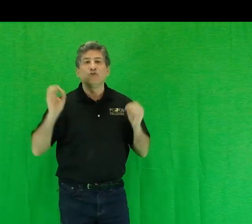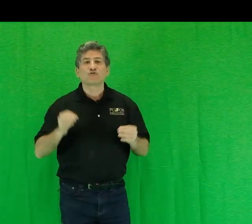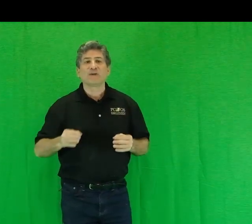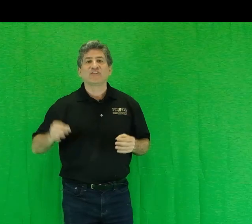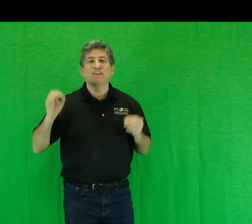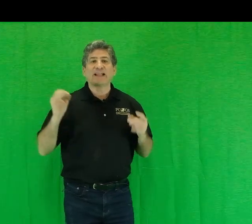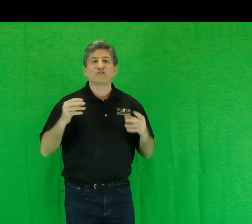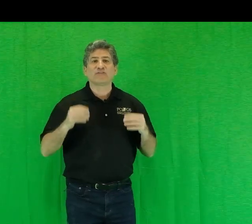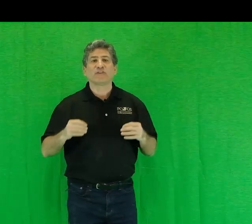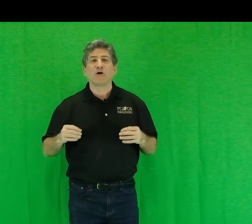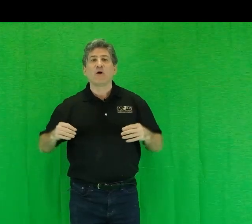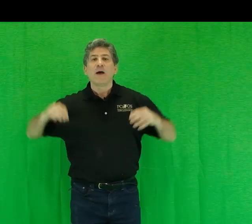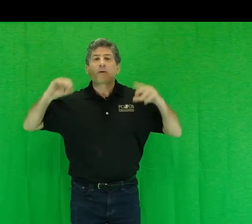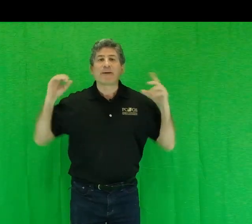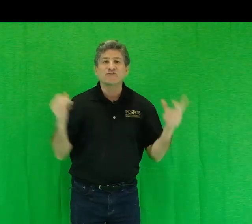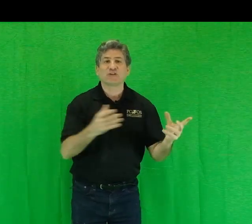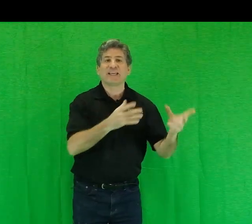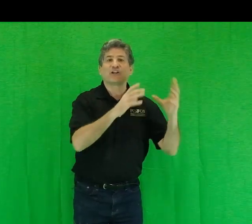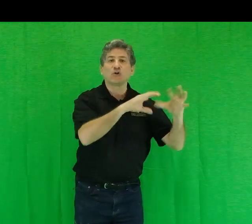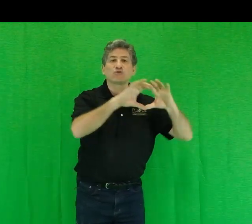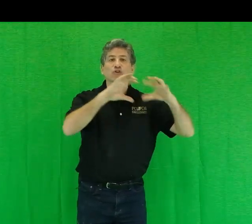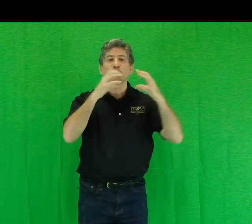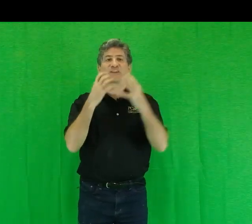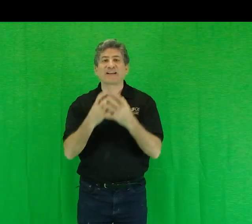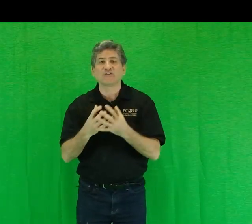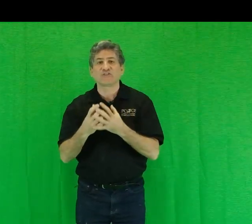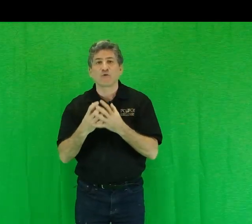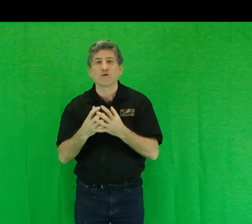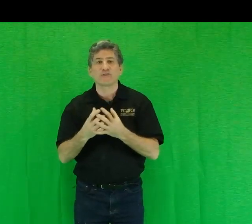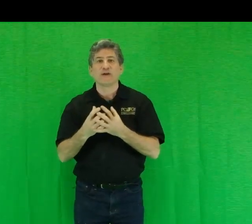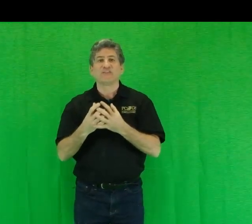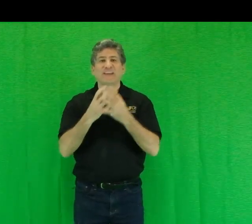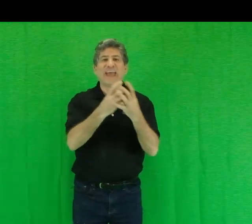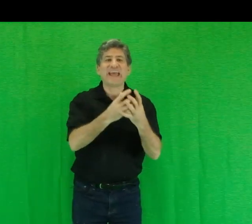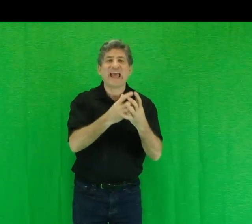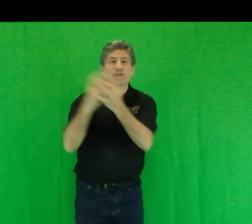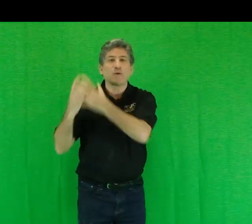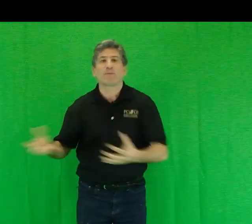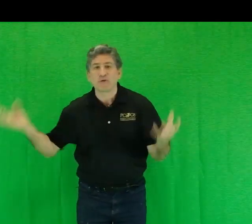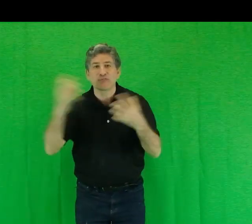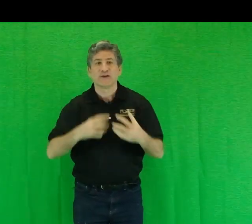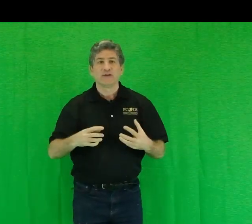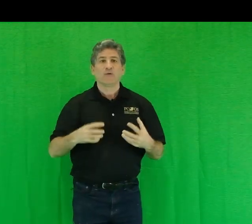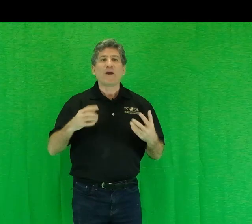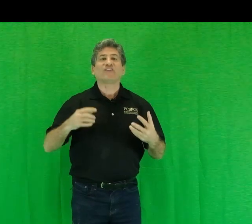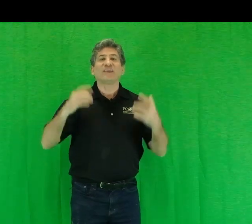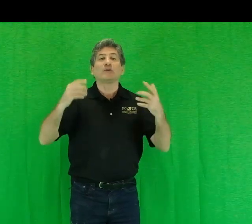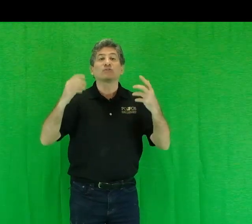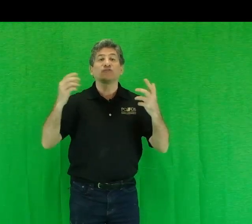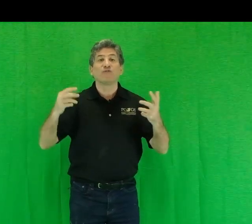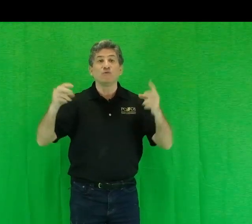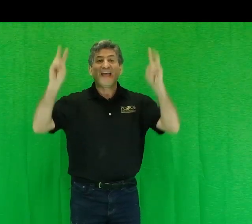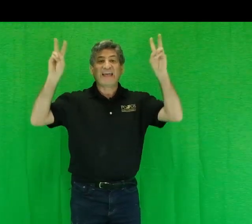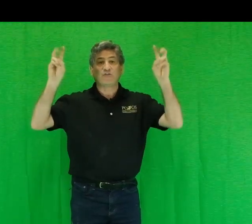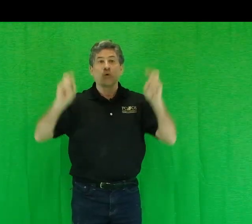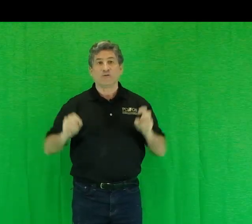nutrients and energy flow perpetually in closed-loop cycles of growth, decay, and rebirth. Waste equals food, end quote.